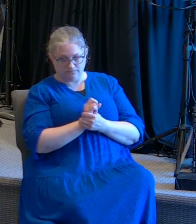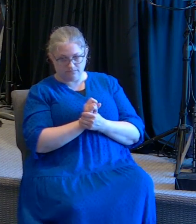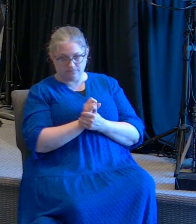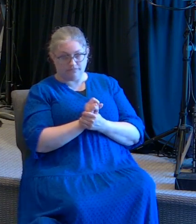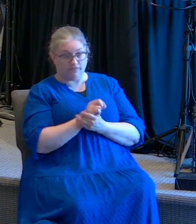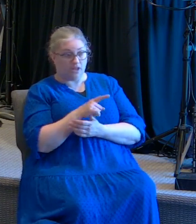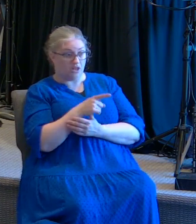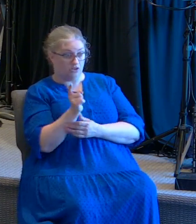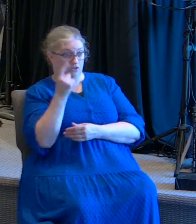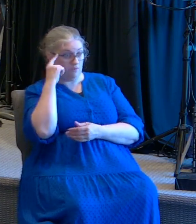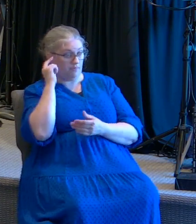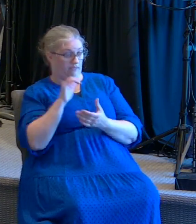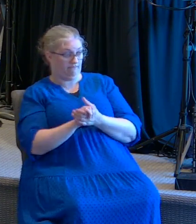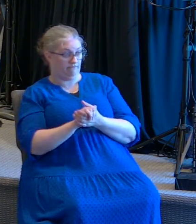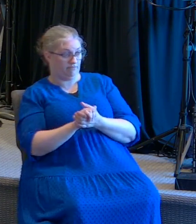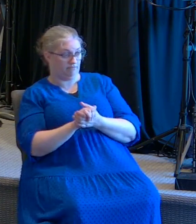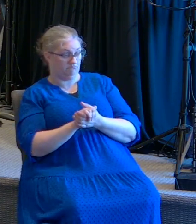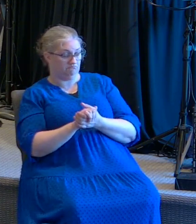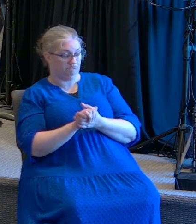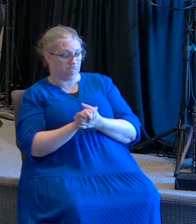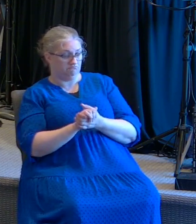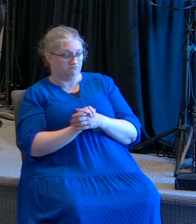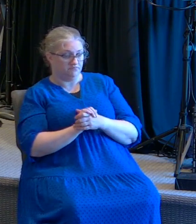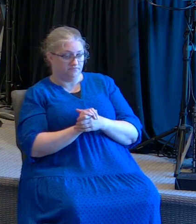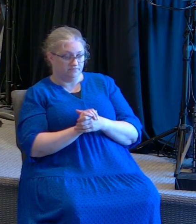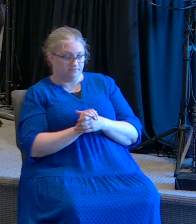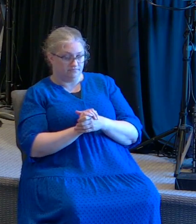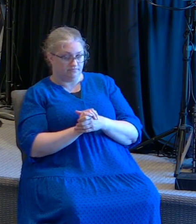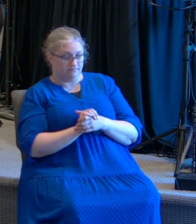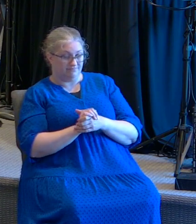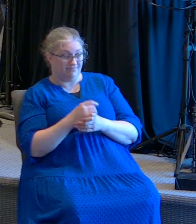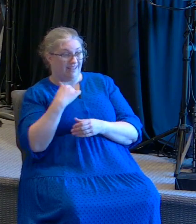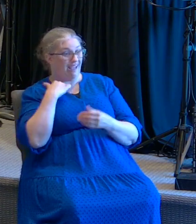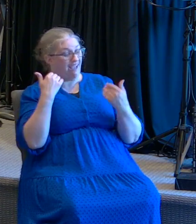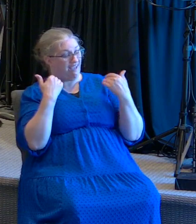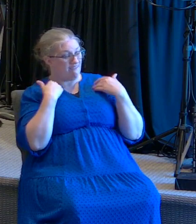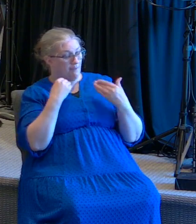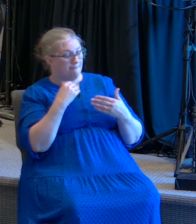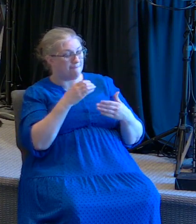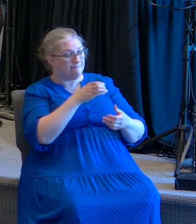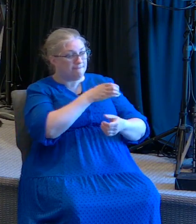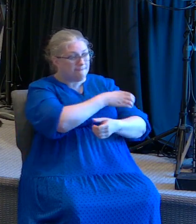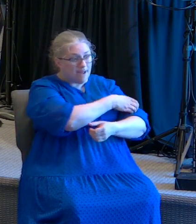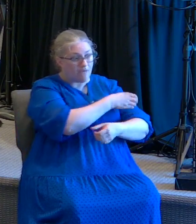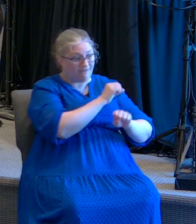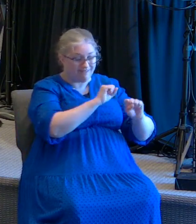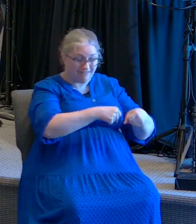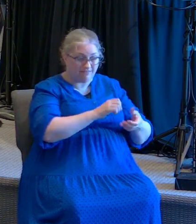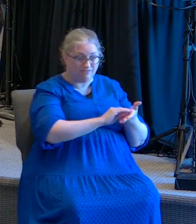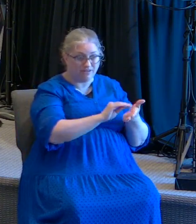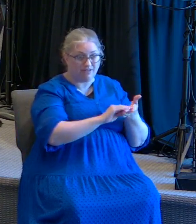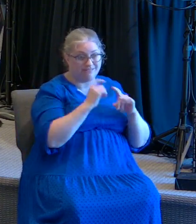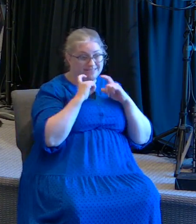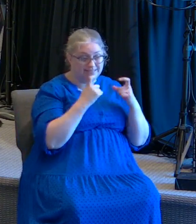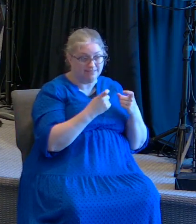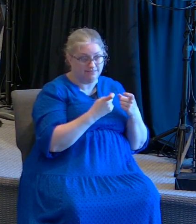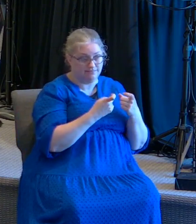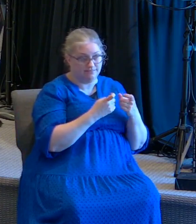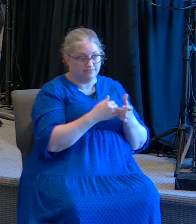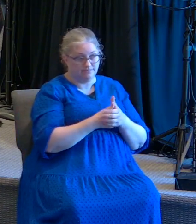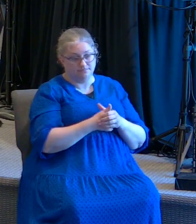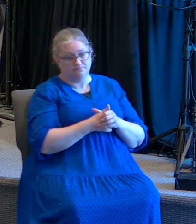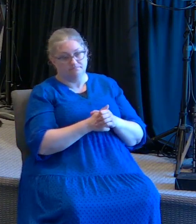So you believe. Y dice. ¿Tú crees? That I have power to forgive sin. Que tengo el poder de perdonar